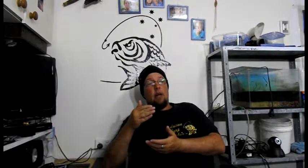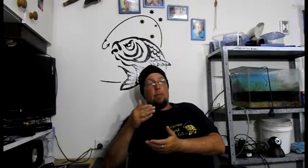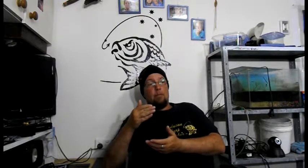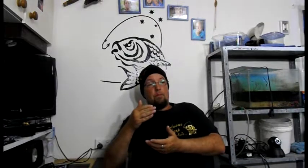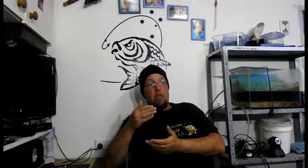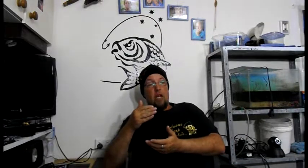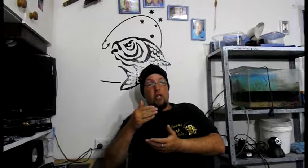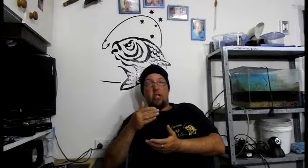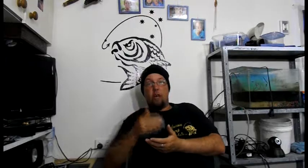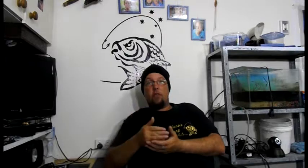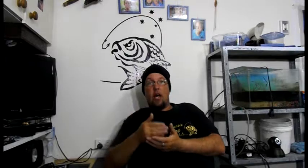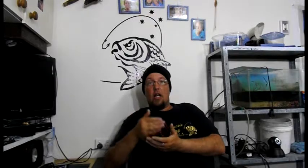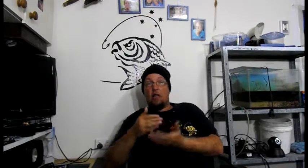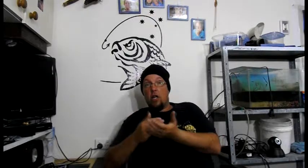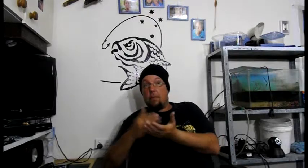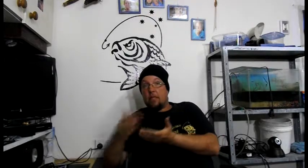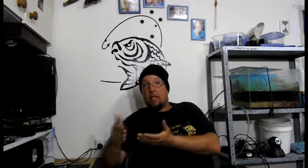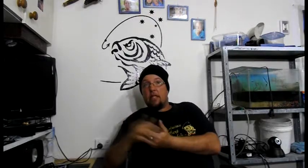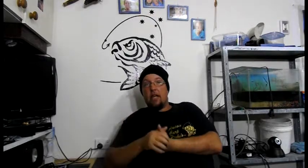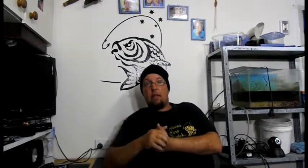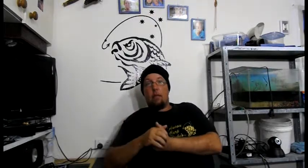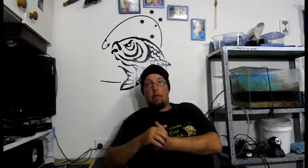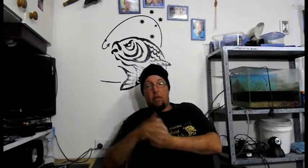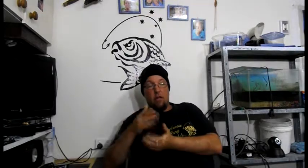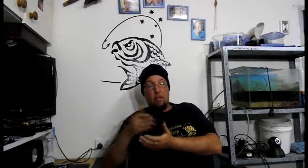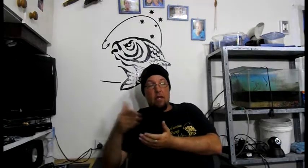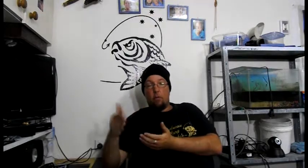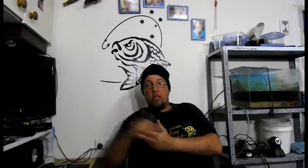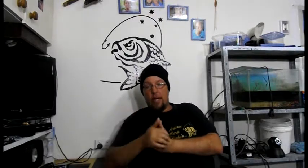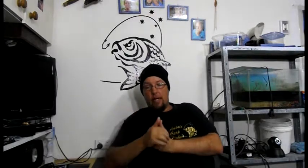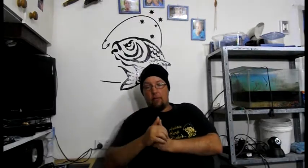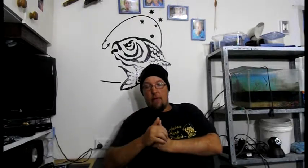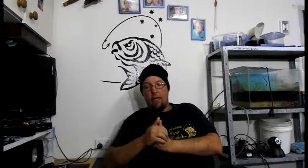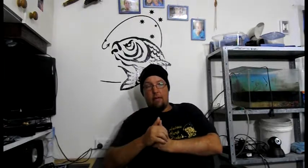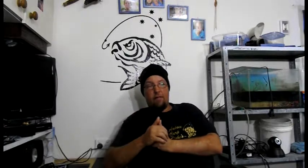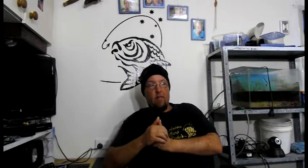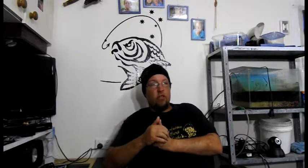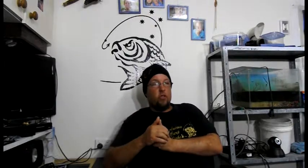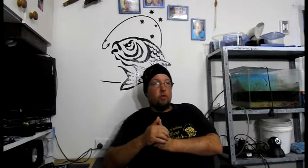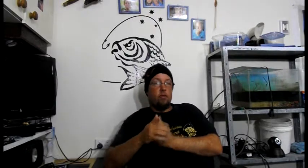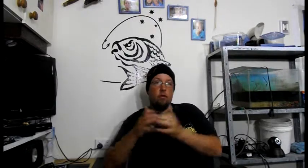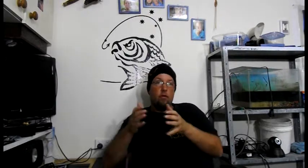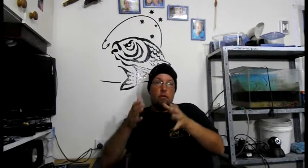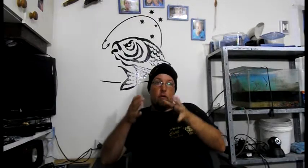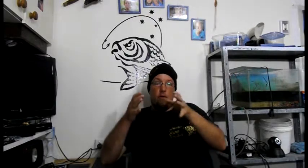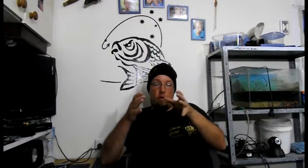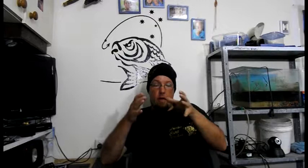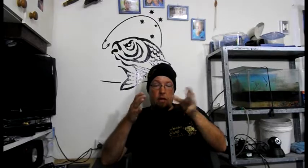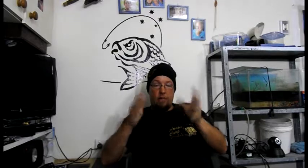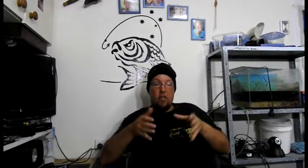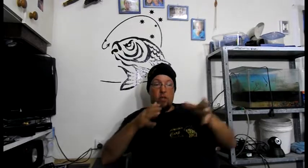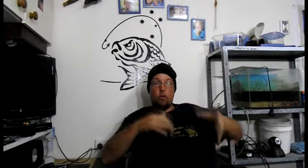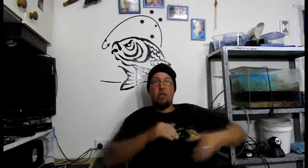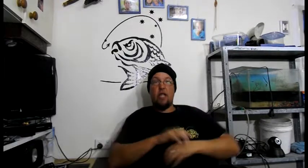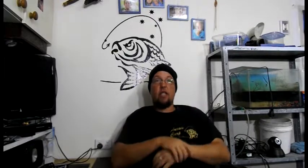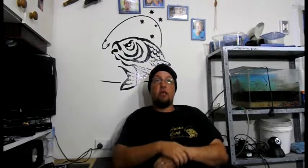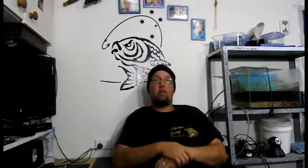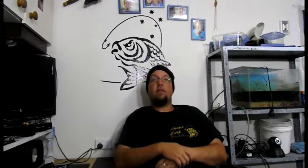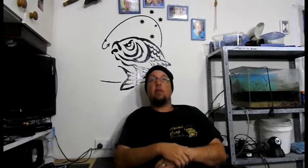It showed. A 30 percent death. Of 30 percent mortality rate. that fish. Uh. The fish that were injected. this.